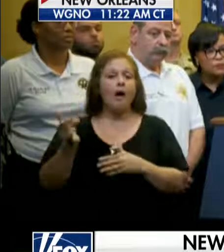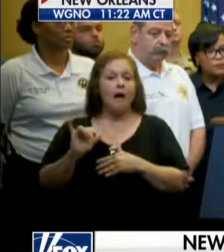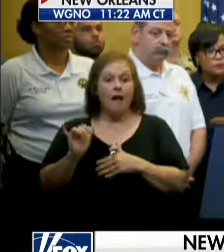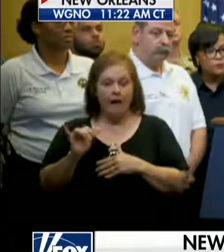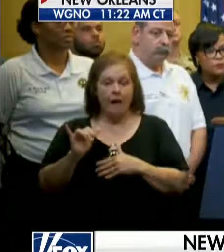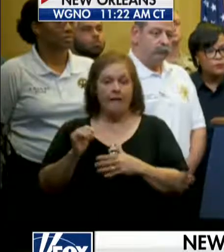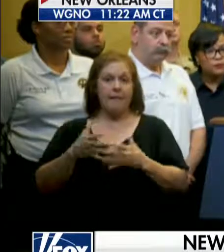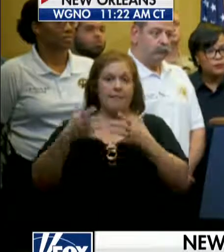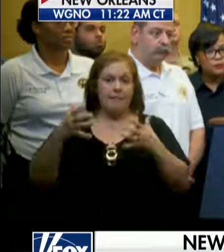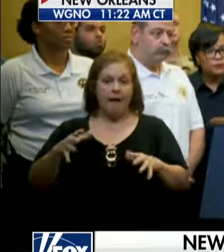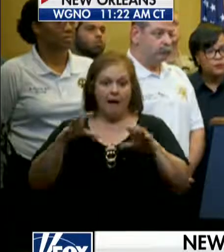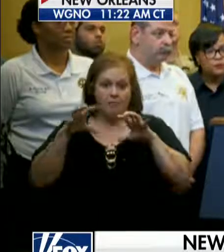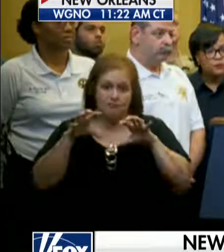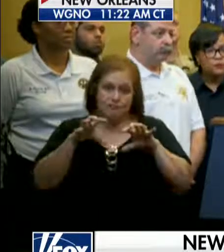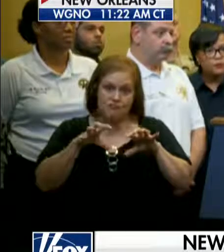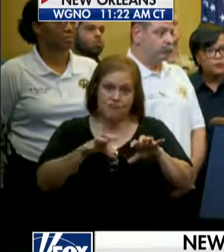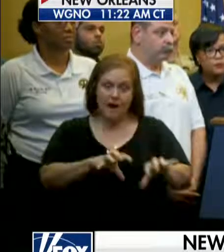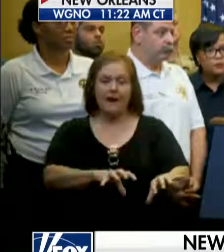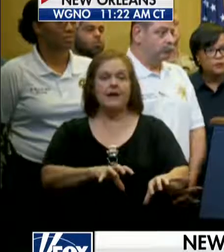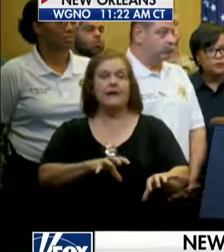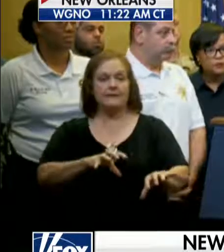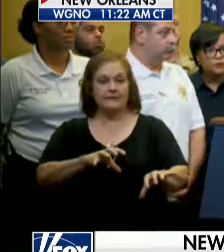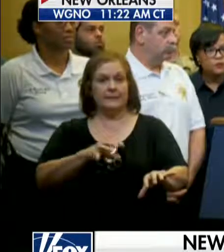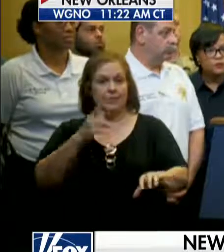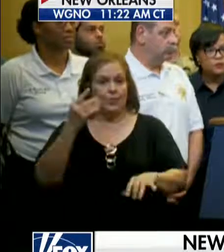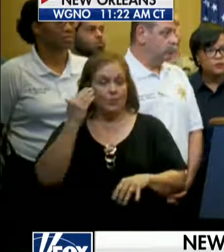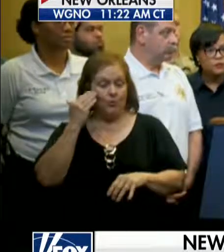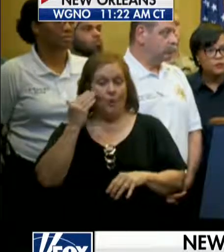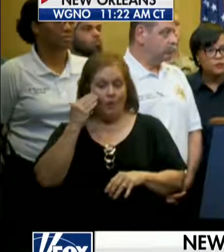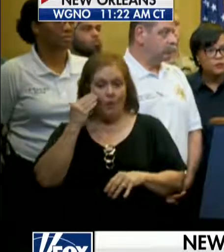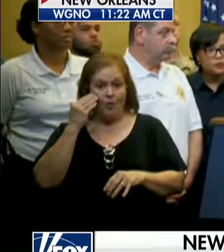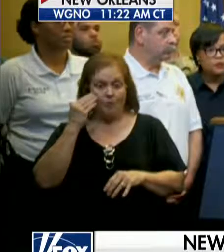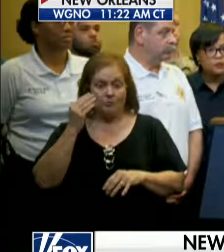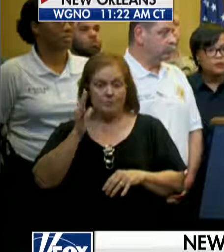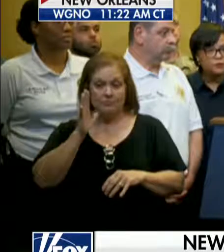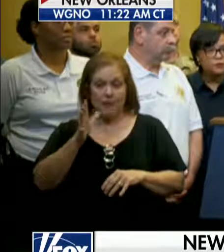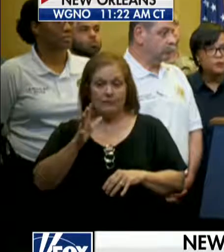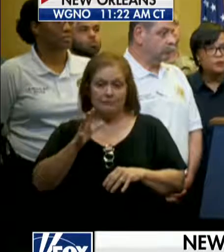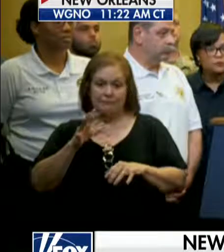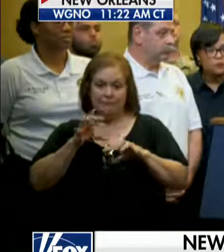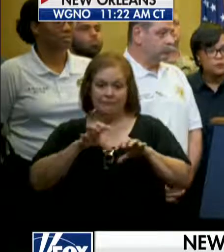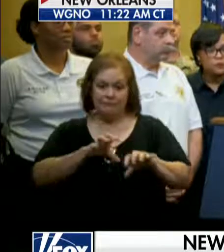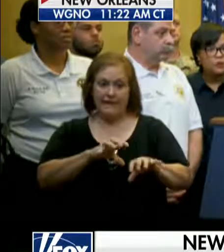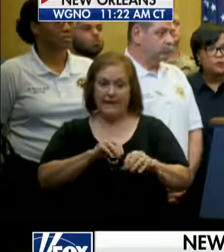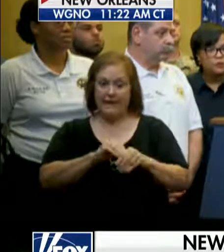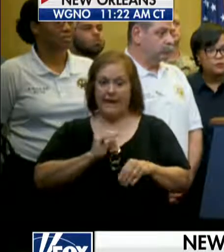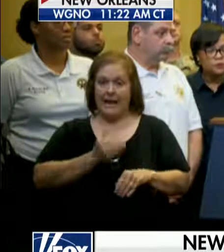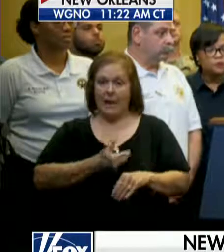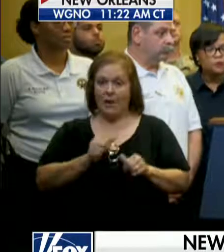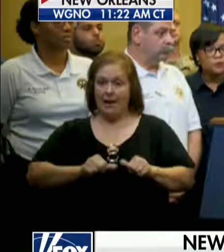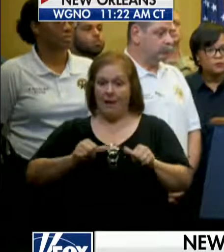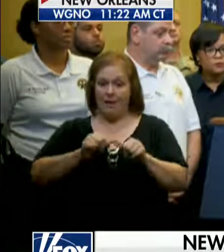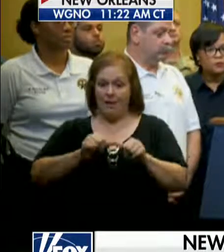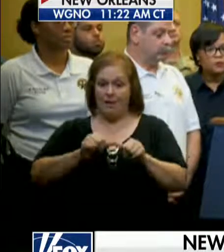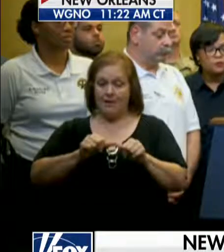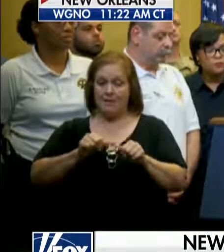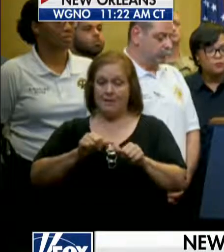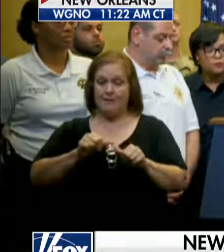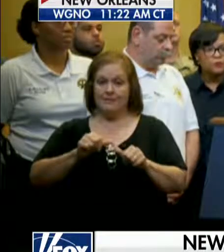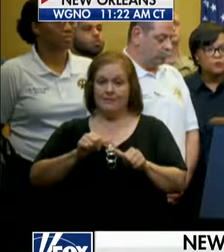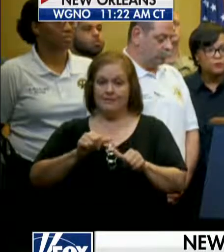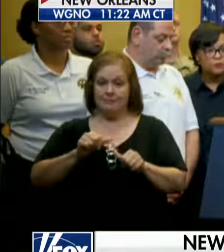of rain, a large mass that is going to be moving into our area, potentially this evening and overnight. So